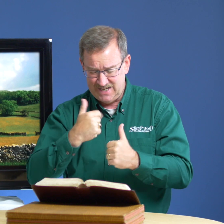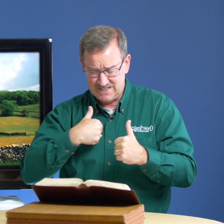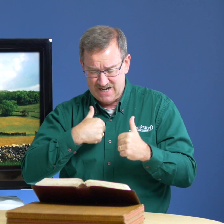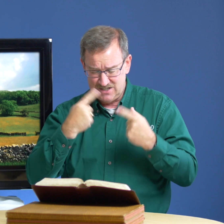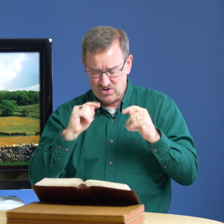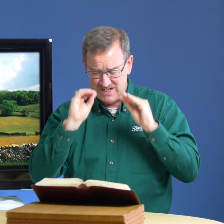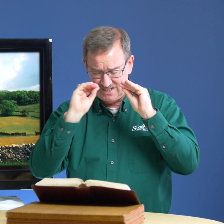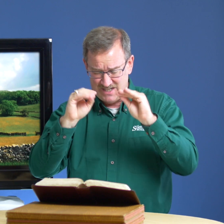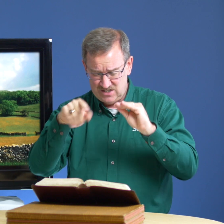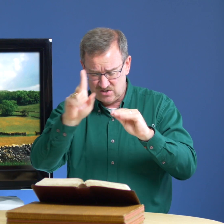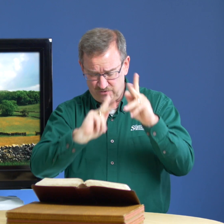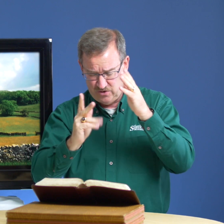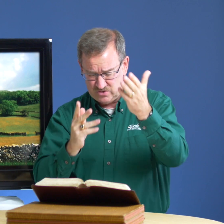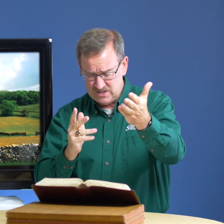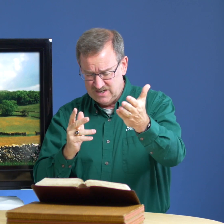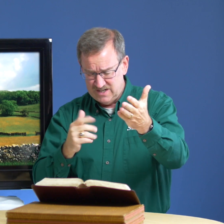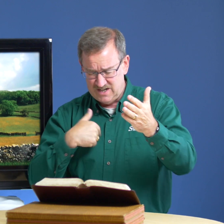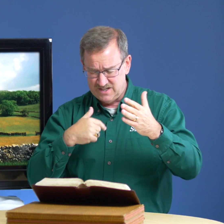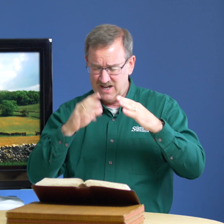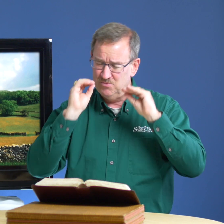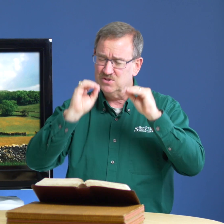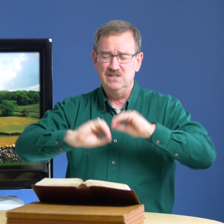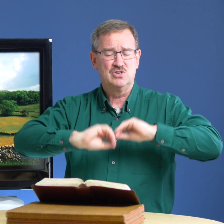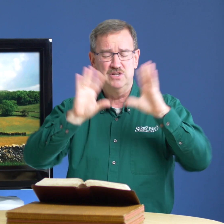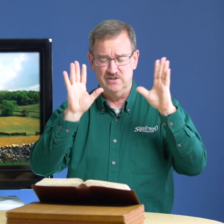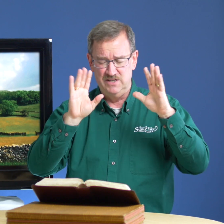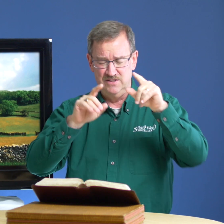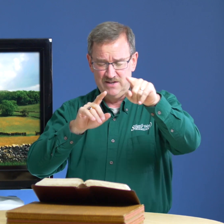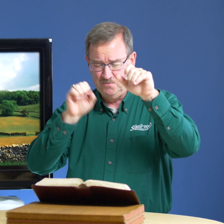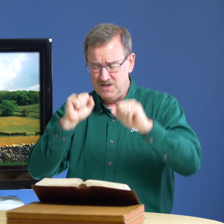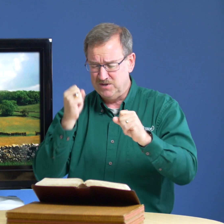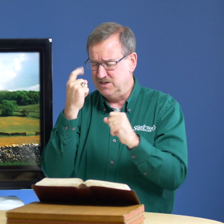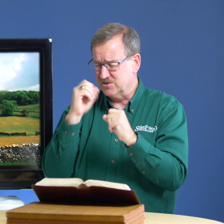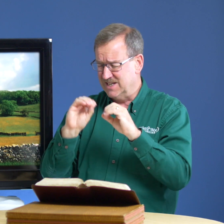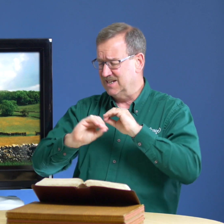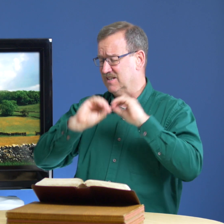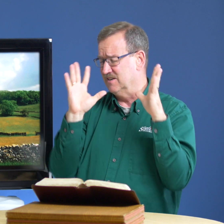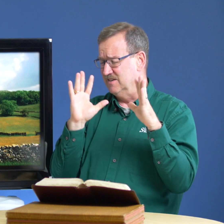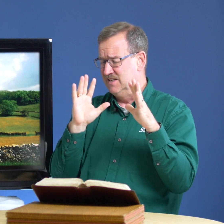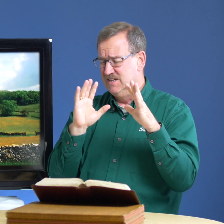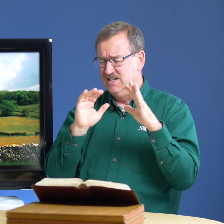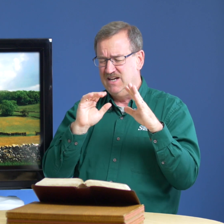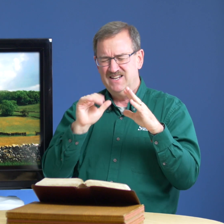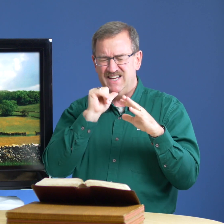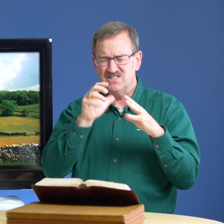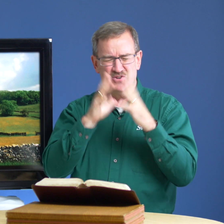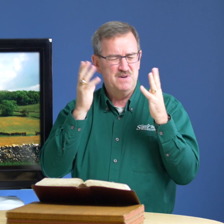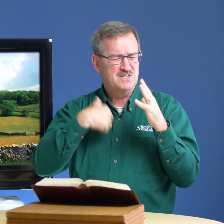as i try to teach the folks that i will teach clearly and they will be able to understand clearly not so much